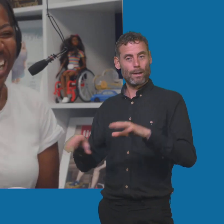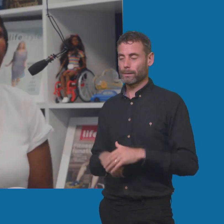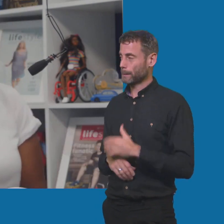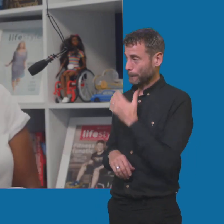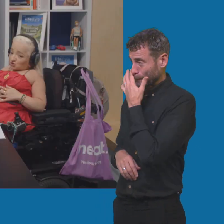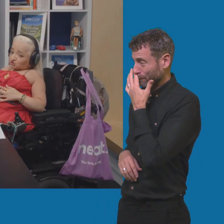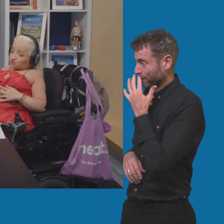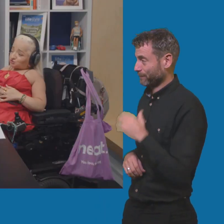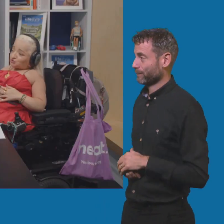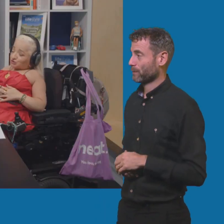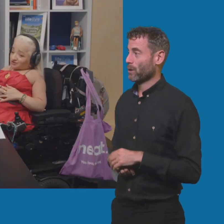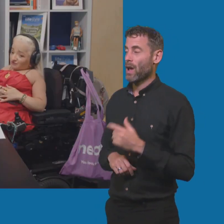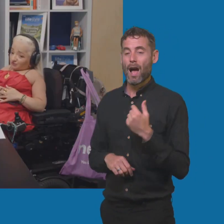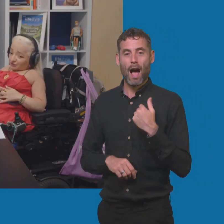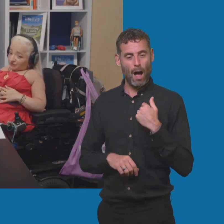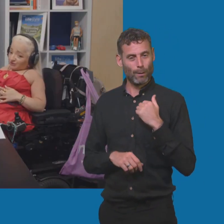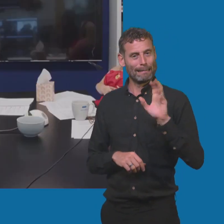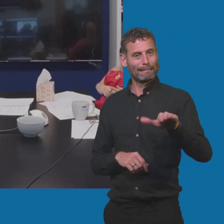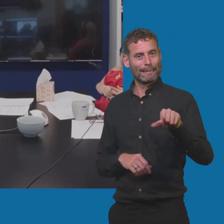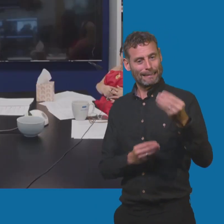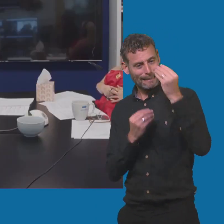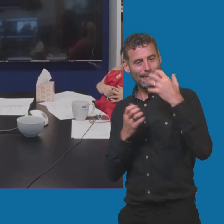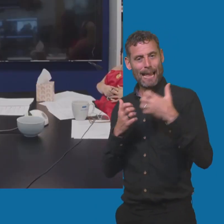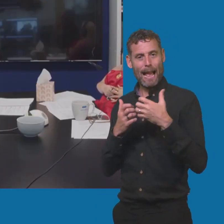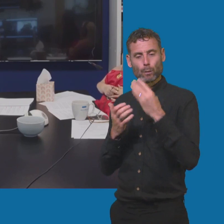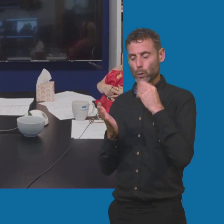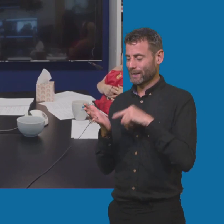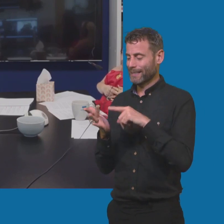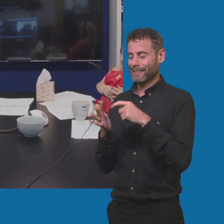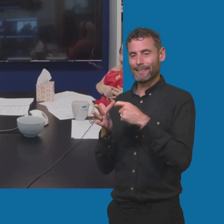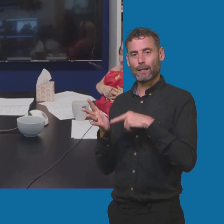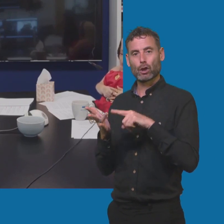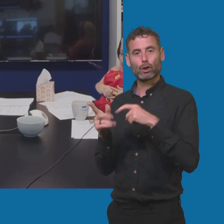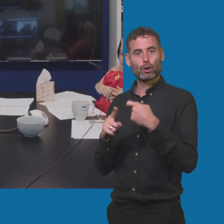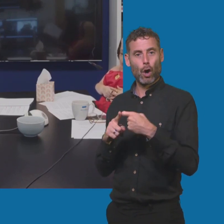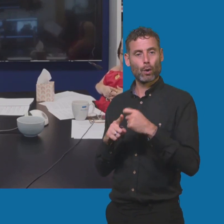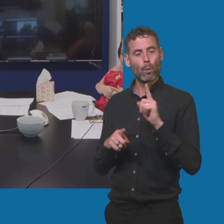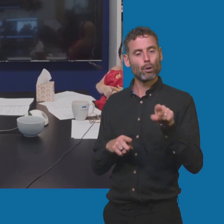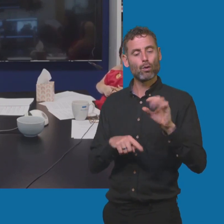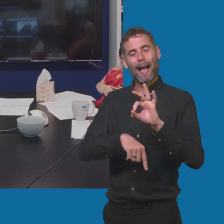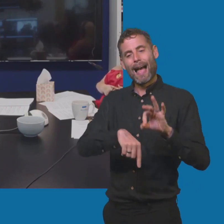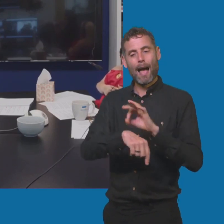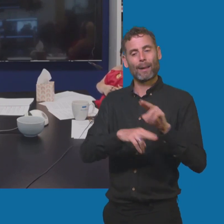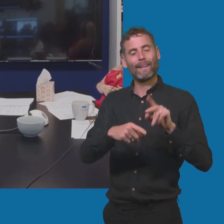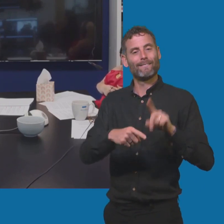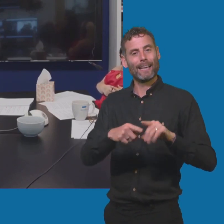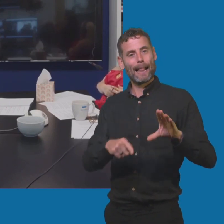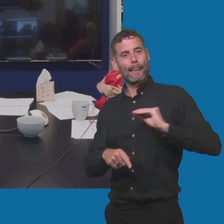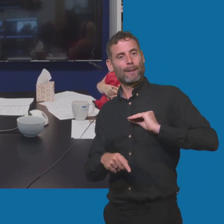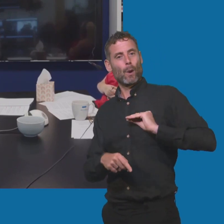in for TikTok tutorials from you. Let me know what your hourly rate is, my love. I'll round. I'll let you know. Be round with the carrot